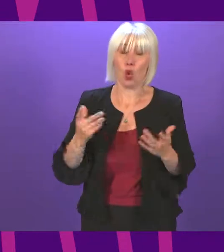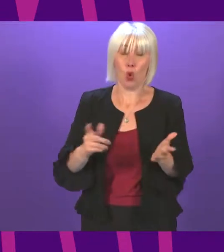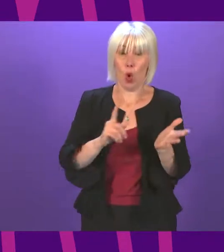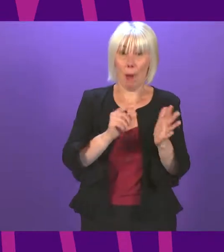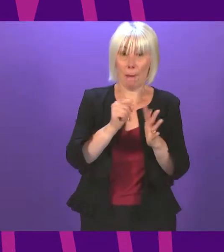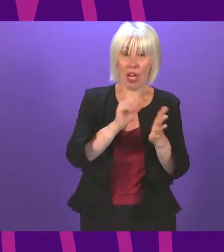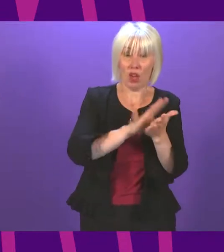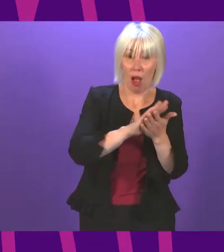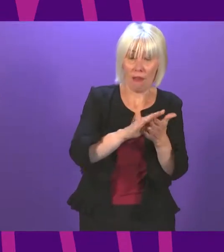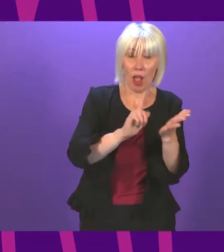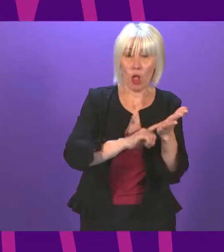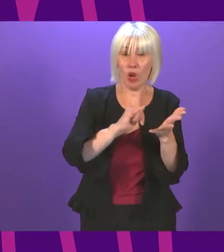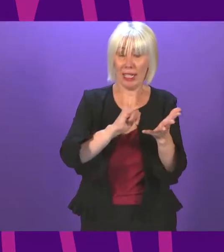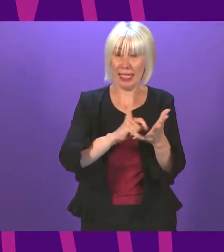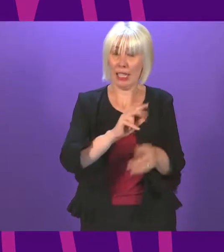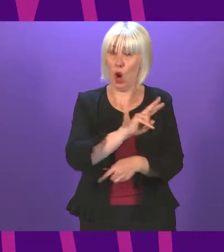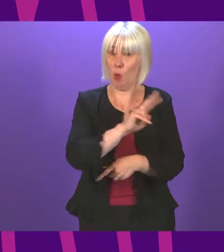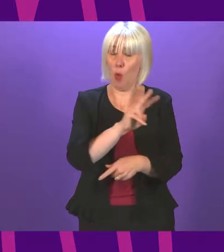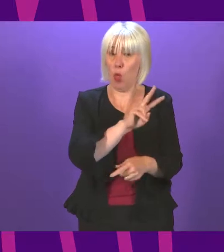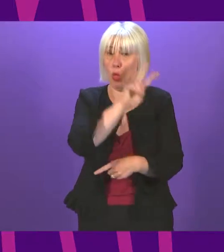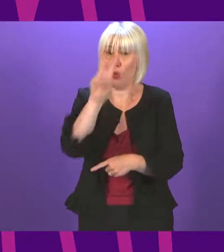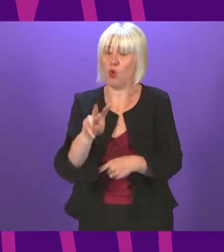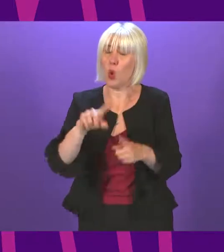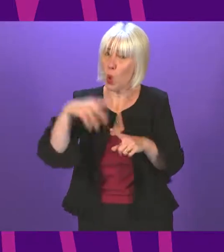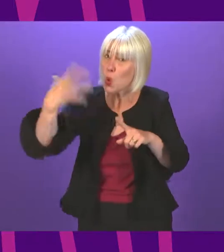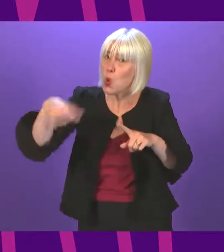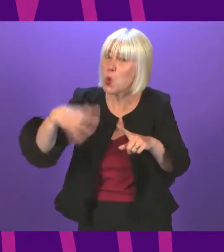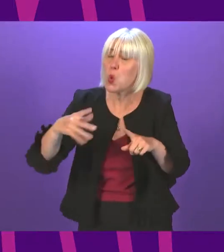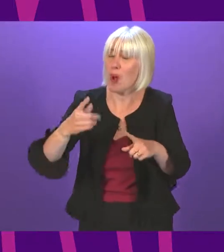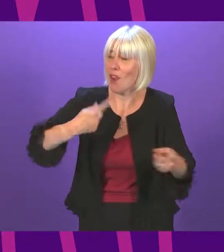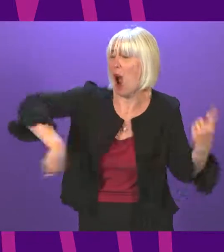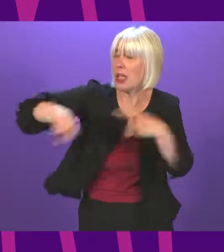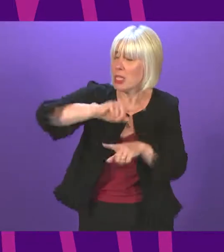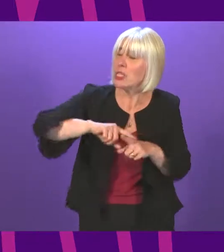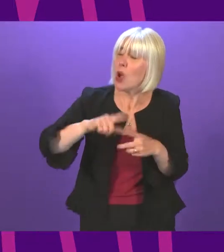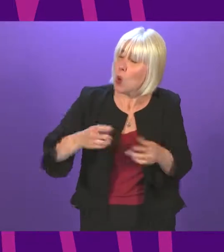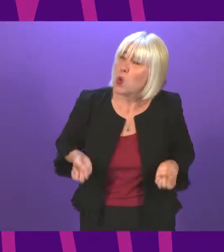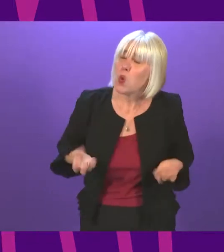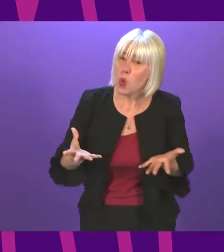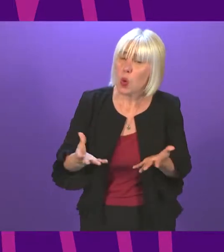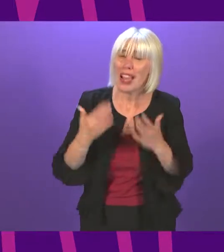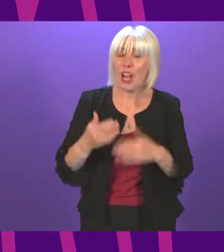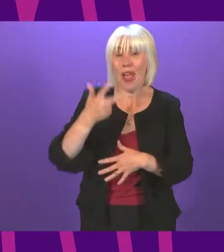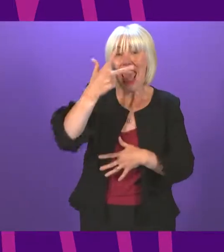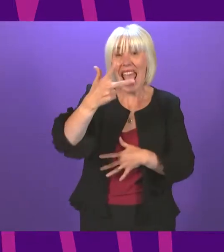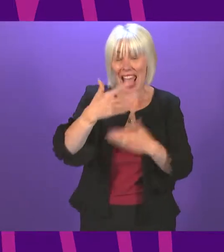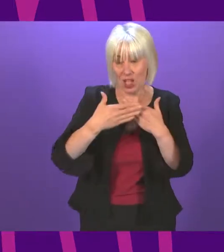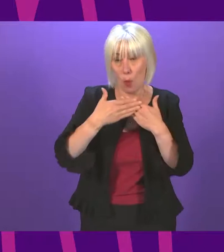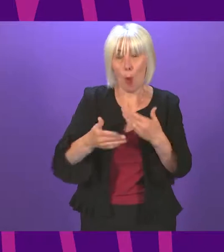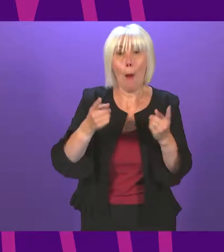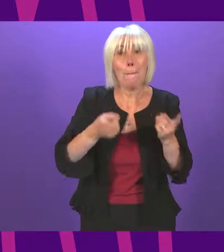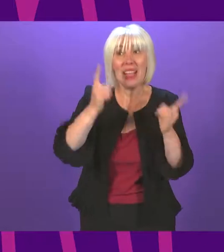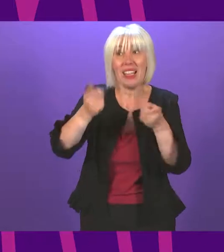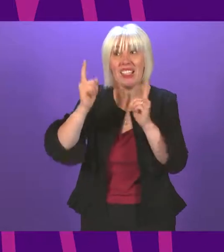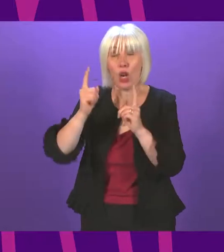Patrick Harvey to ministers comes with a substantial price tag for the Scottish taxpayer. There are now eight more ministers in government